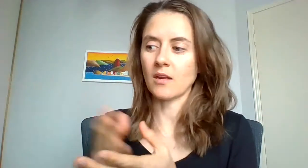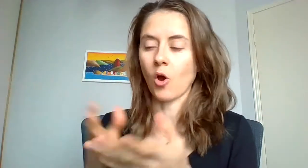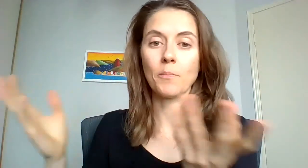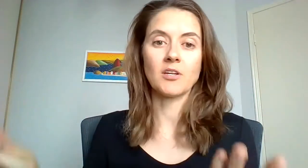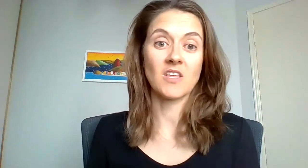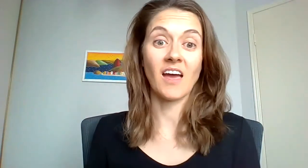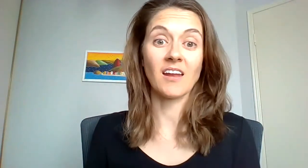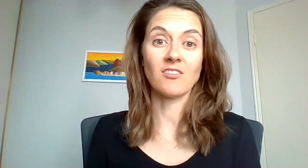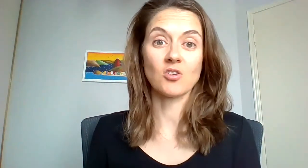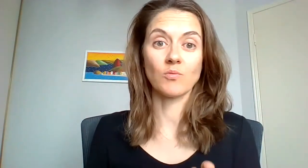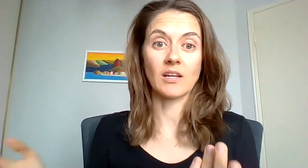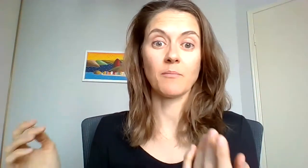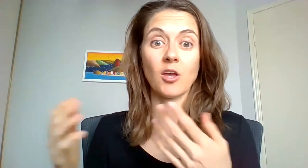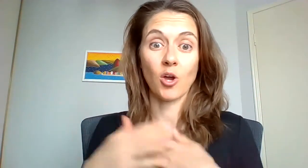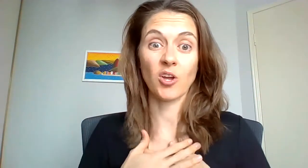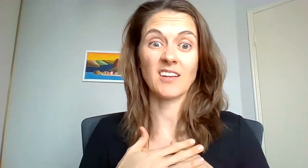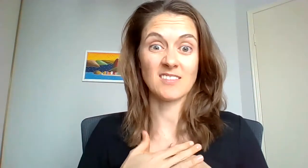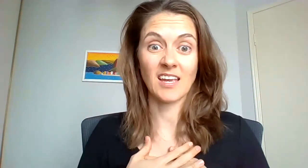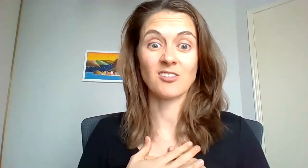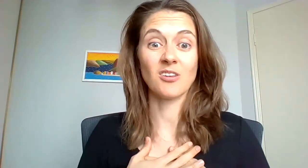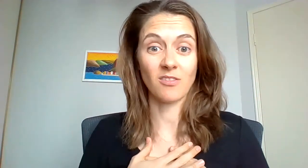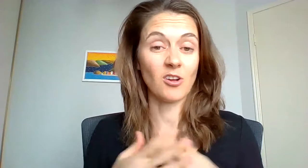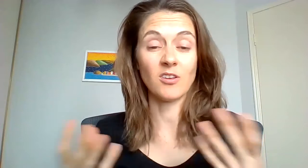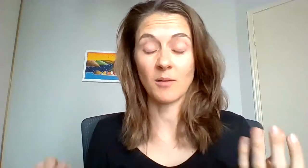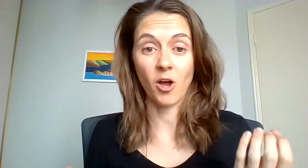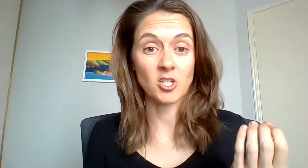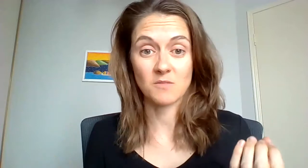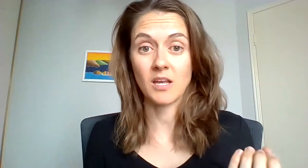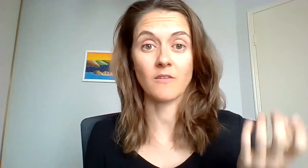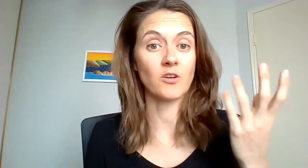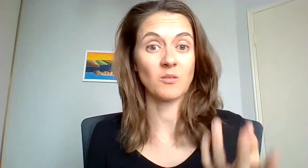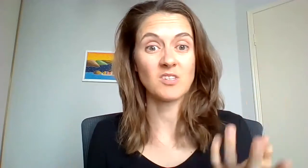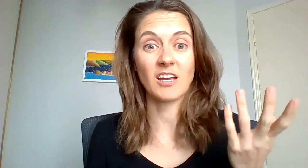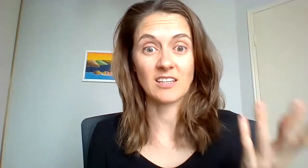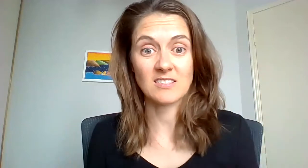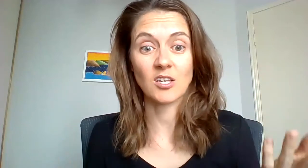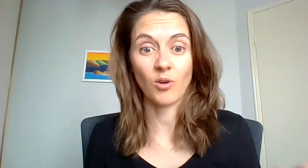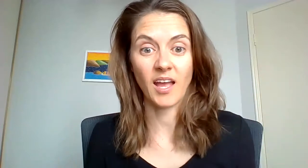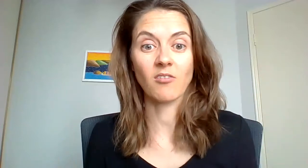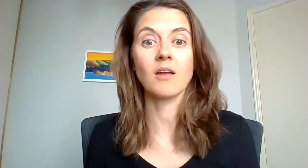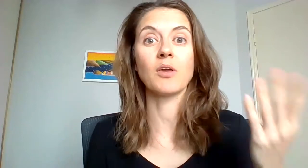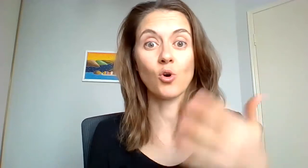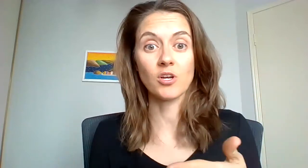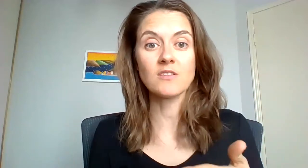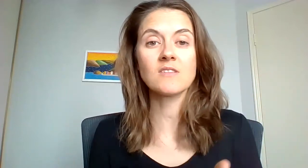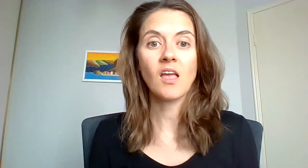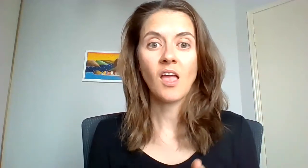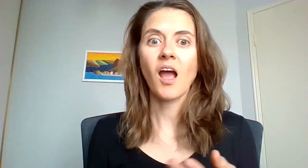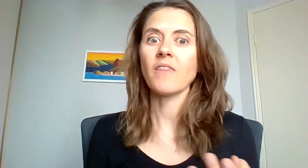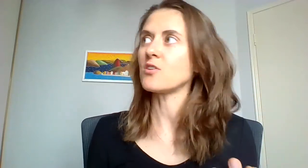then open to that and to really be heard and saying to you know it might just be the first time, I can see you're angry because and they